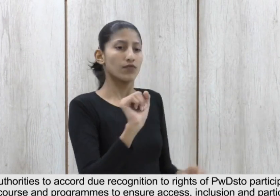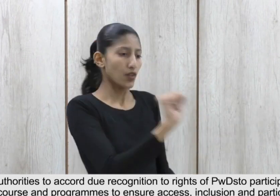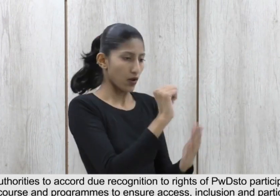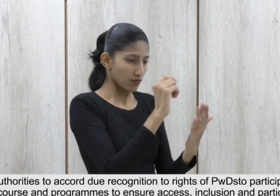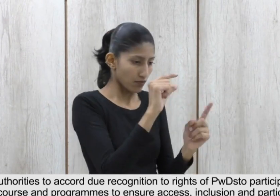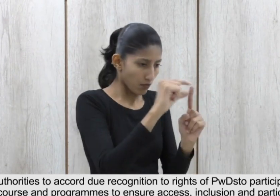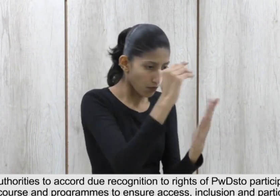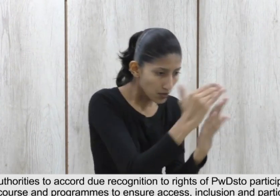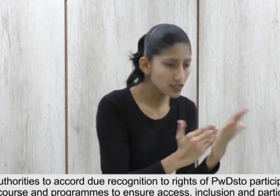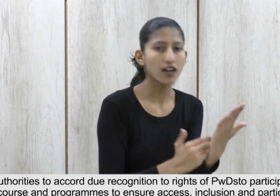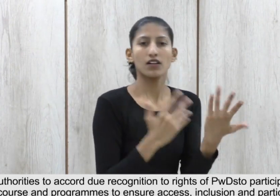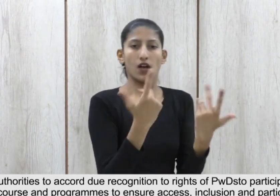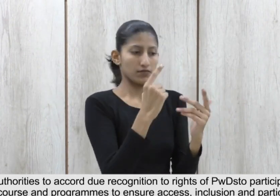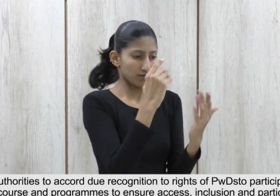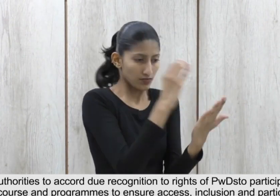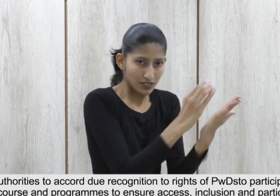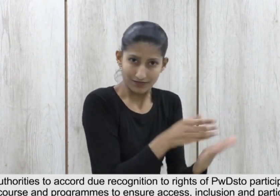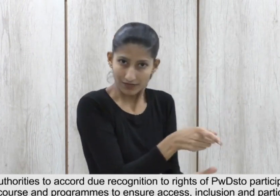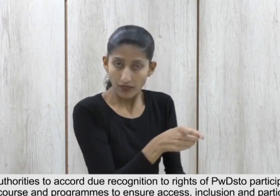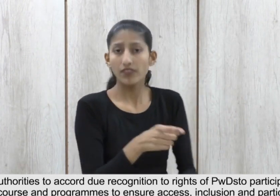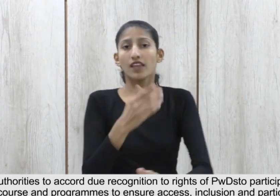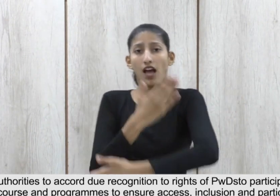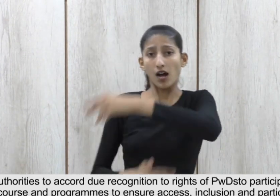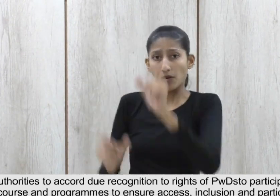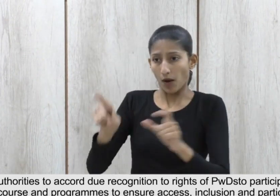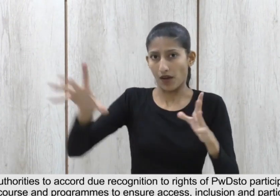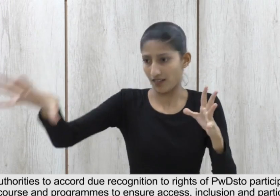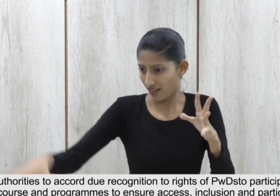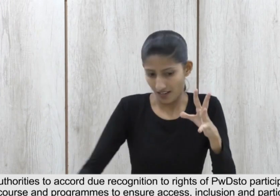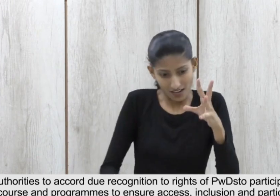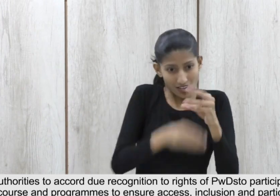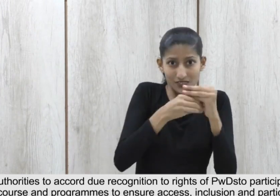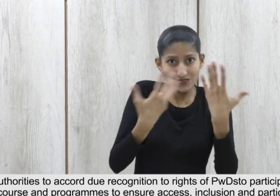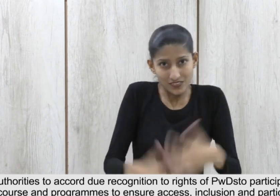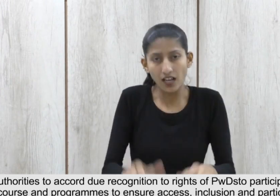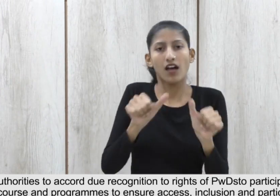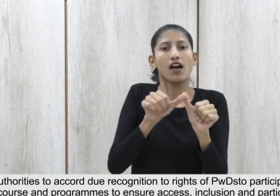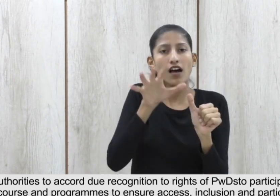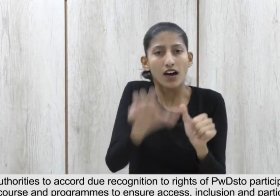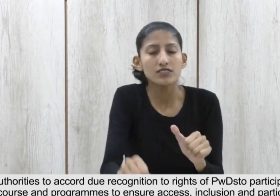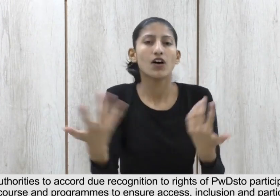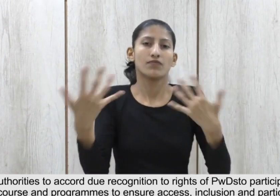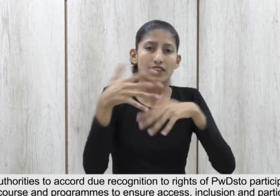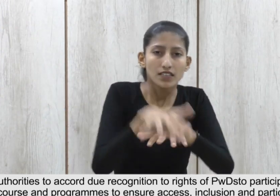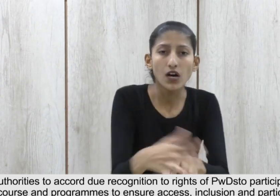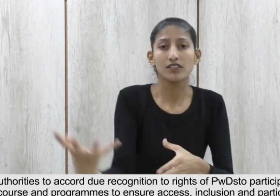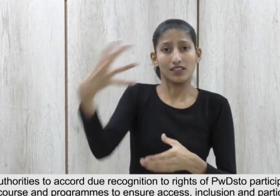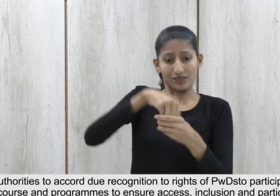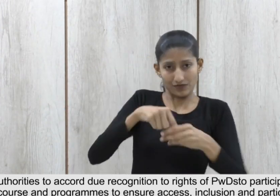Restructure course and programs to ensure access, inclusion and participation